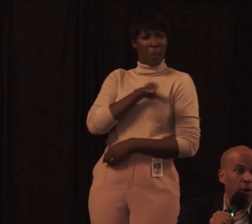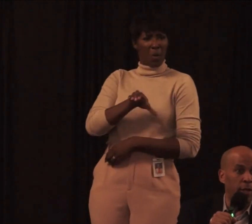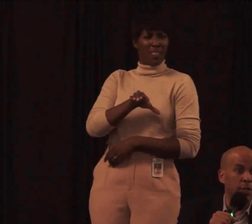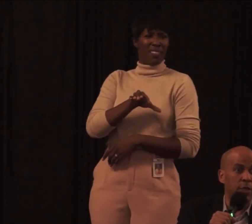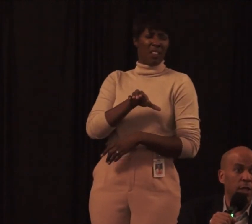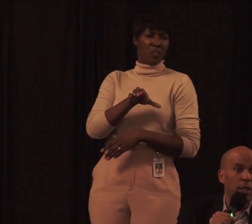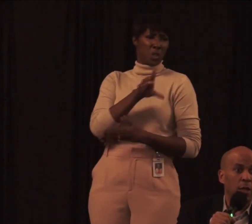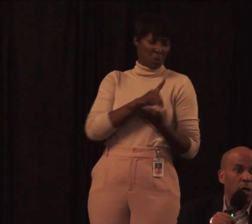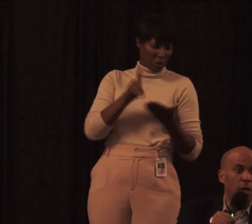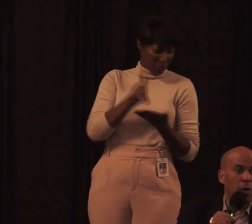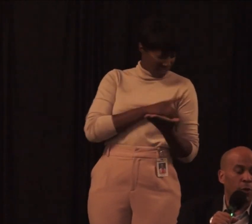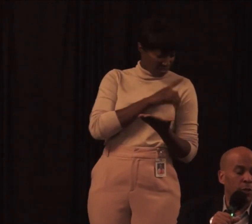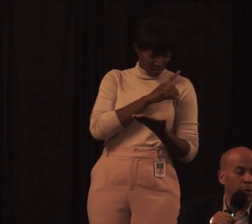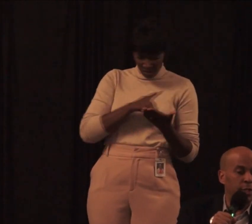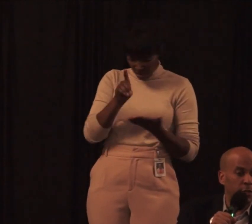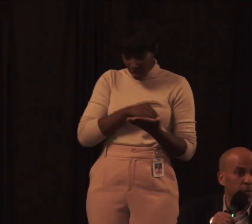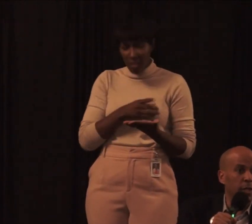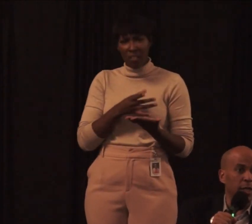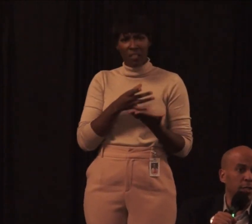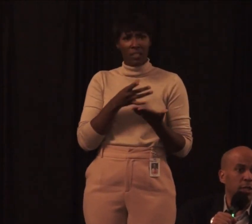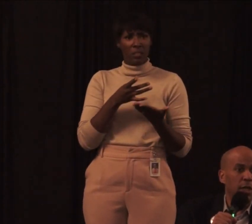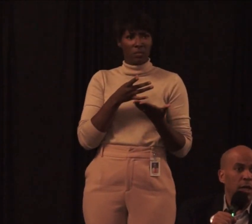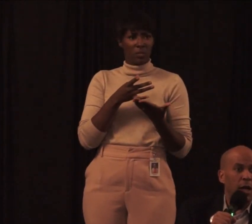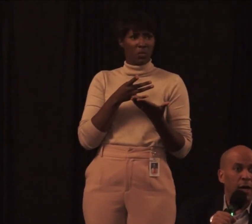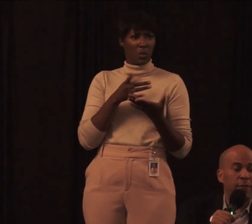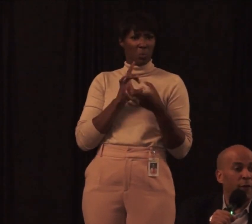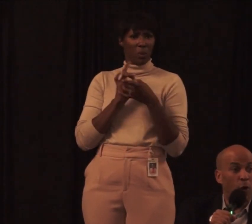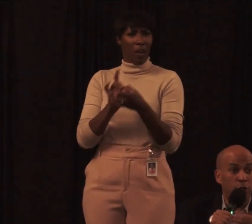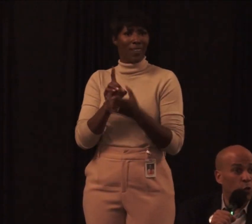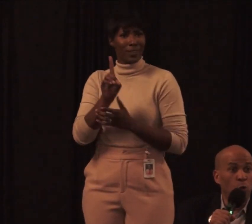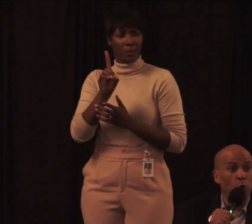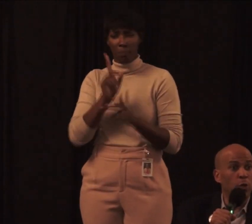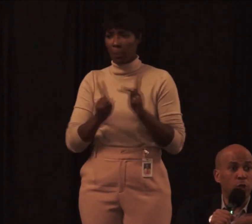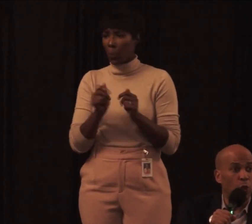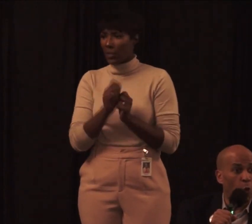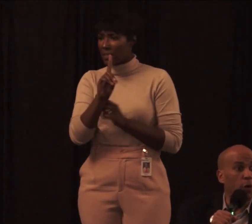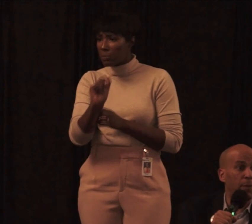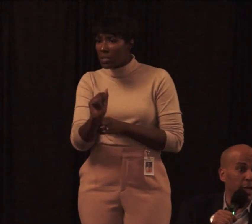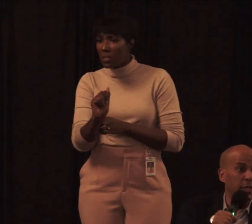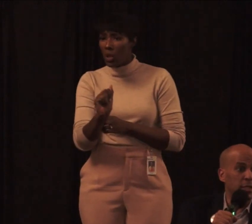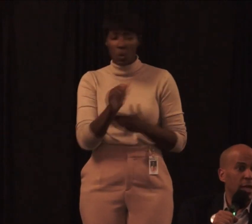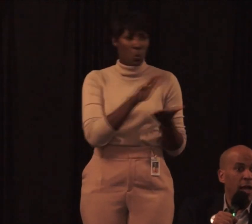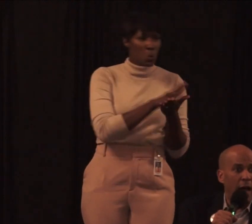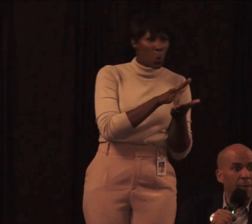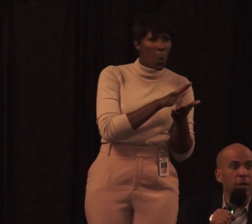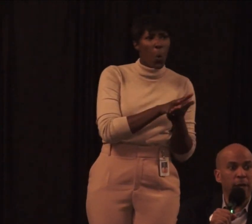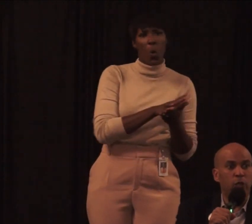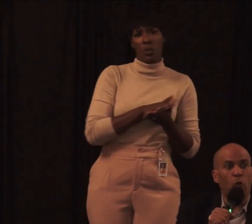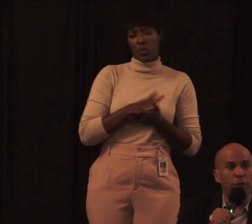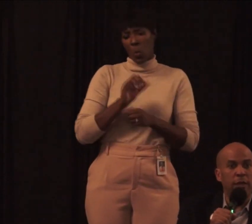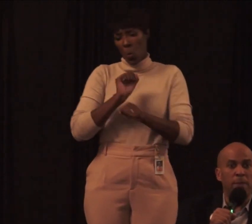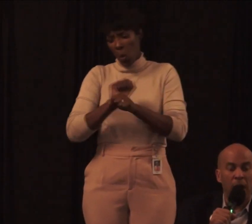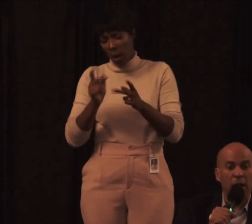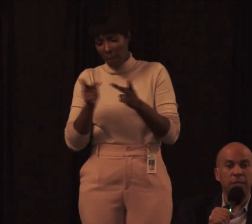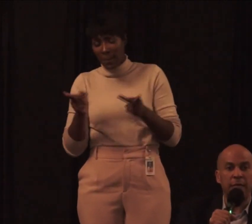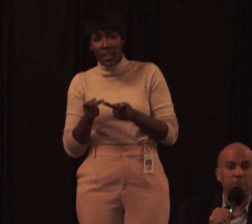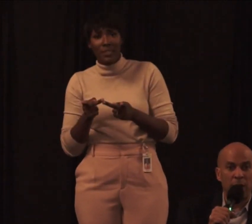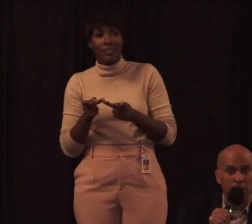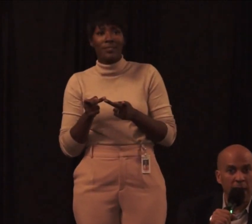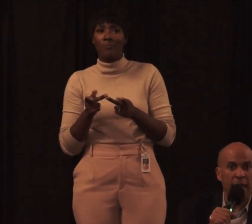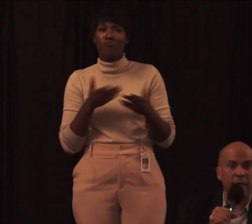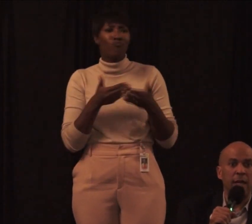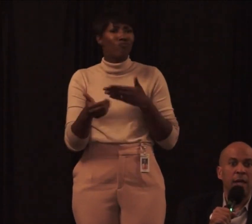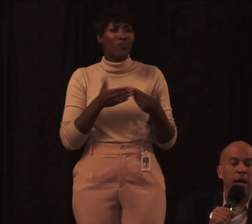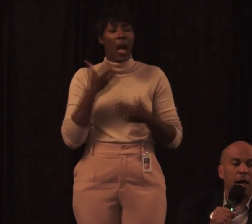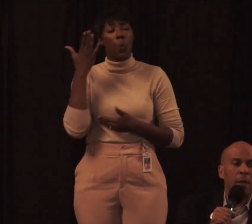go on with Americans with disabilities, from our schools to the workplace, I'm going to make sure that the policy